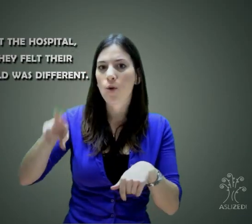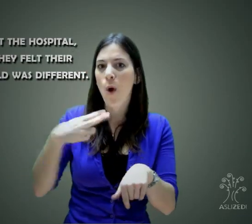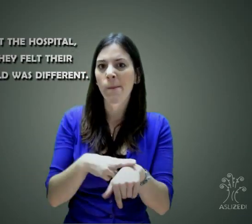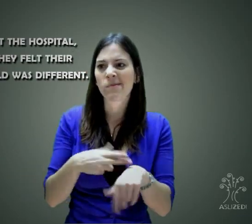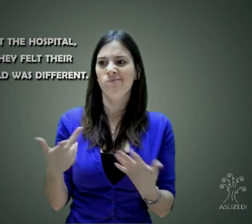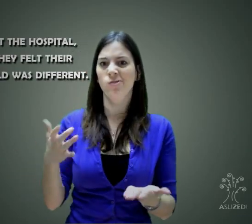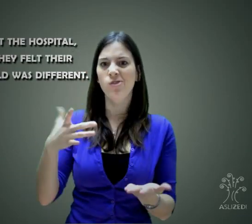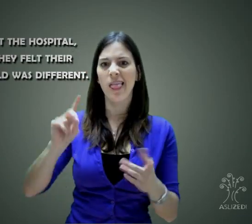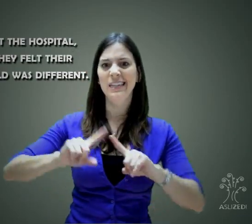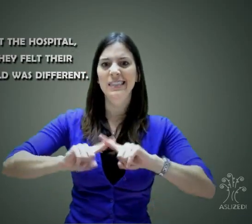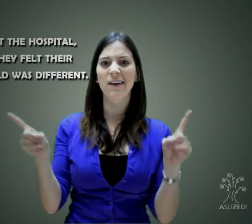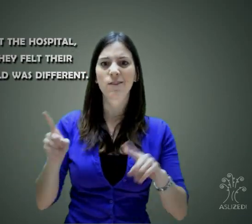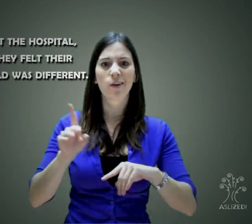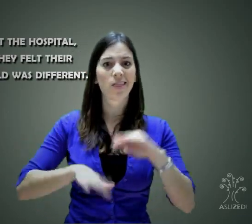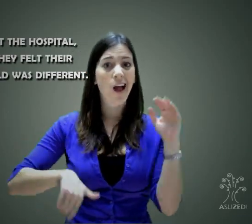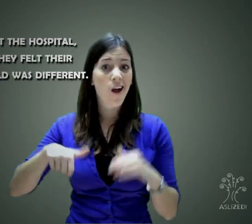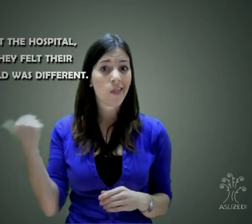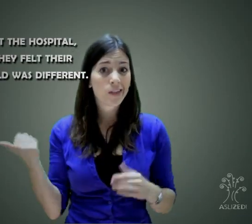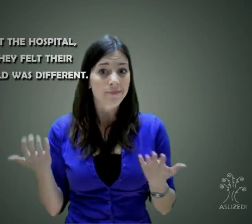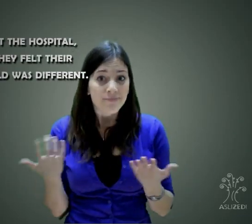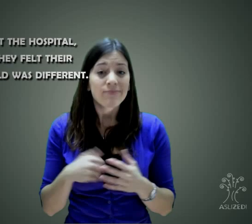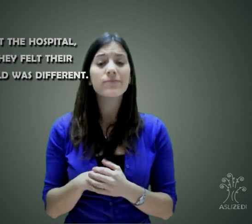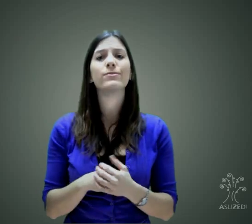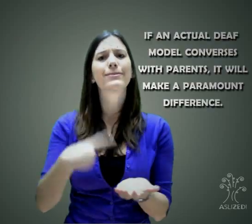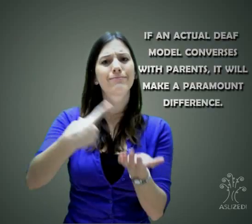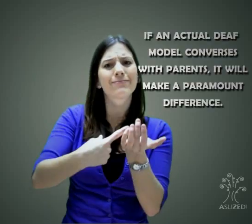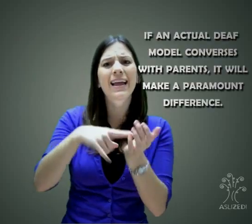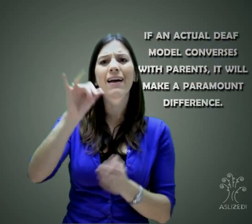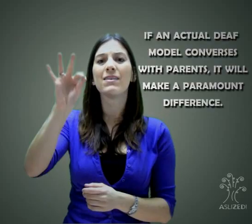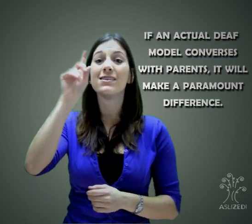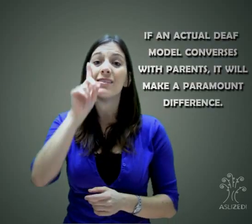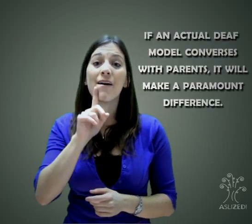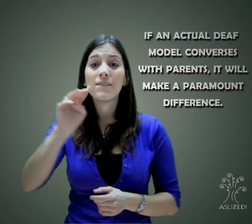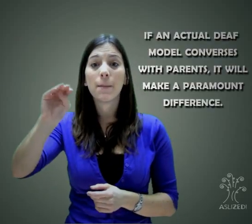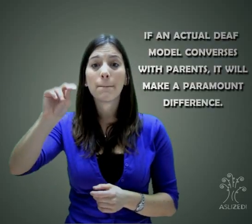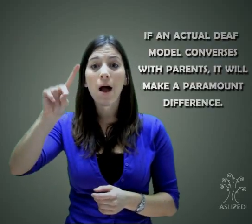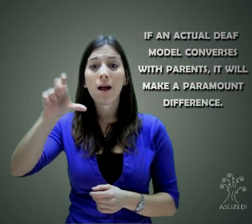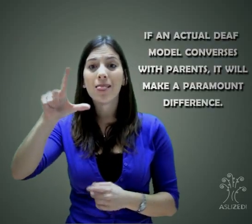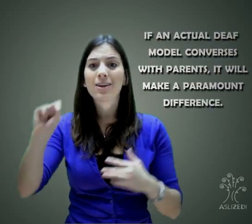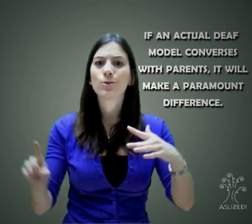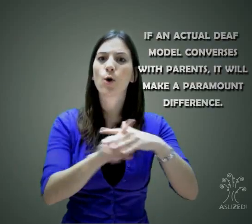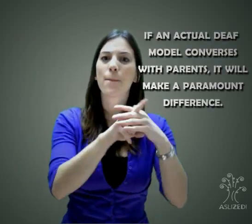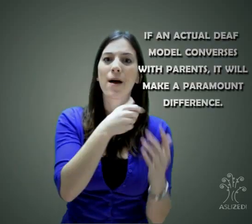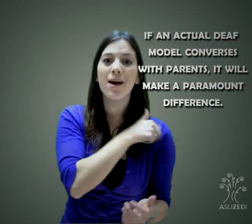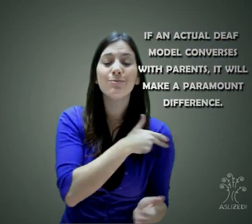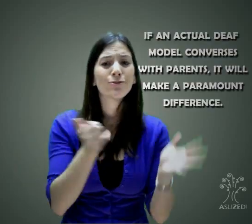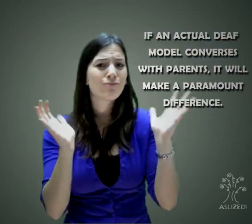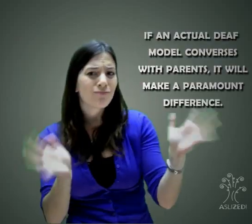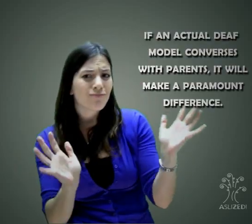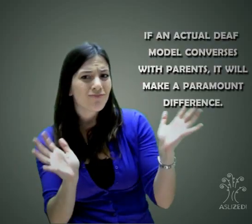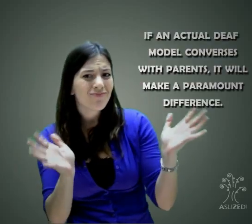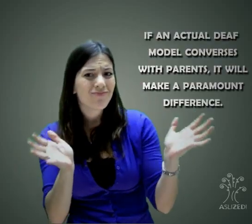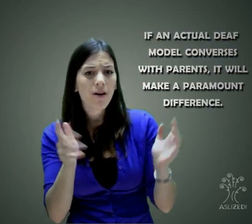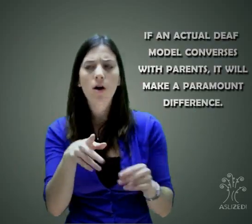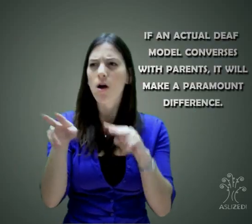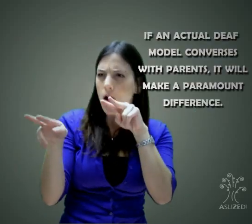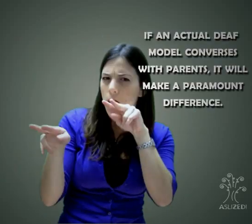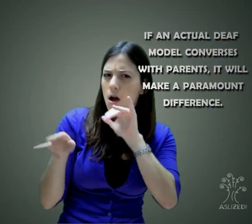thinking that their child is viewed as not normal or handicapped. It's also been shown that if an actual deaf adult role model meets with parents, it makes a huge